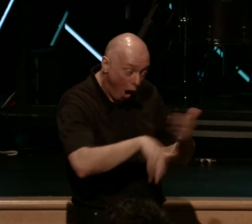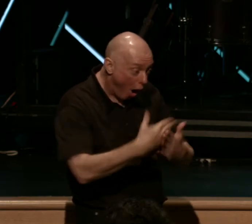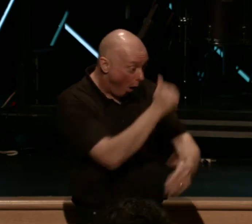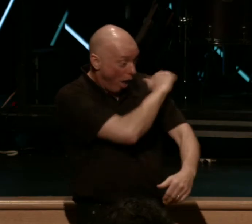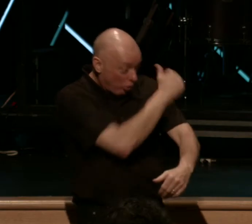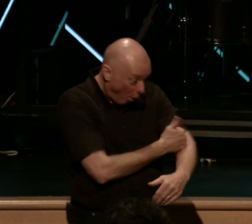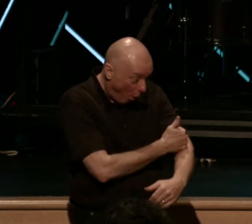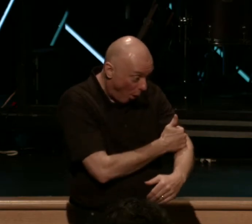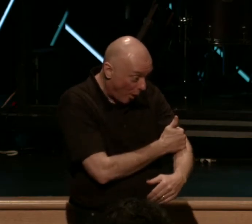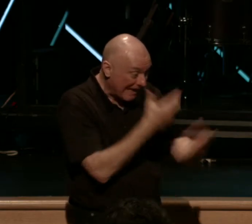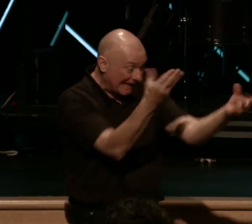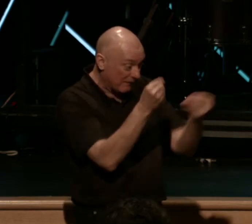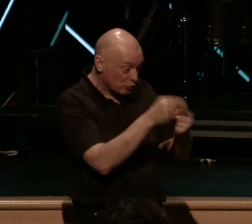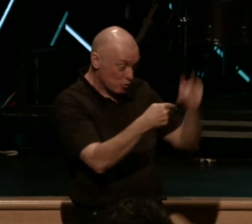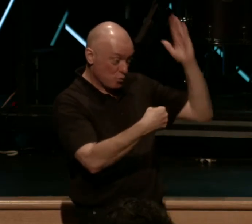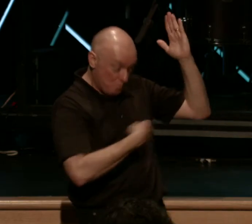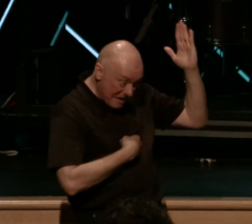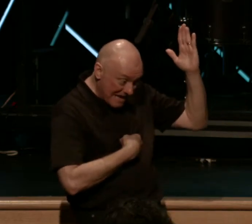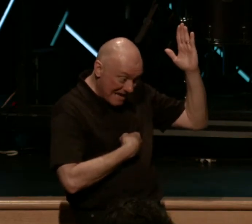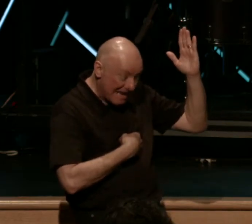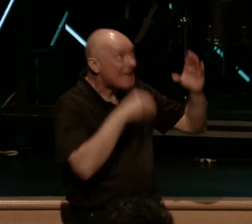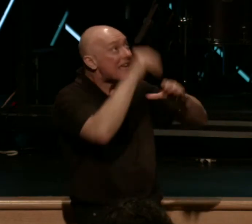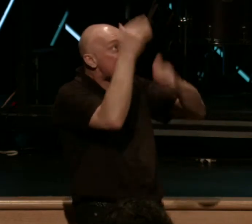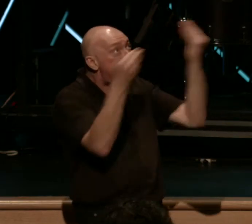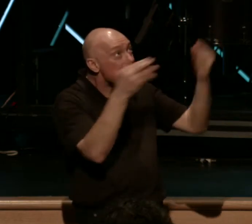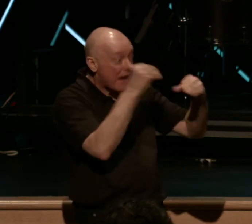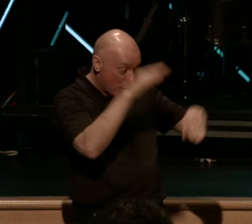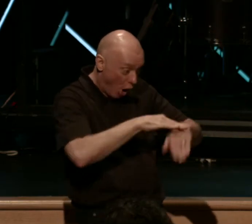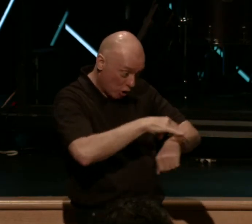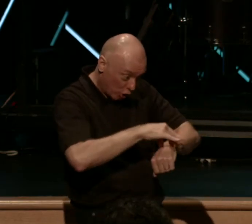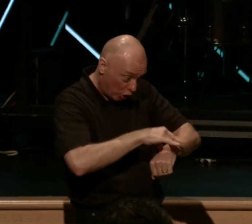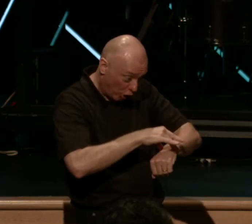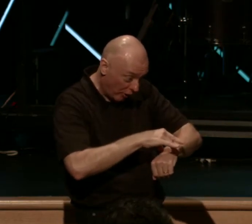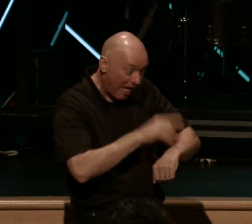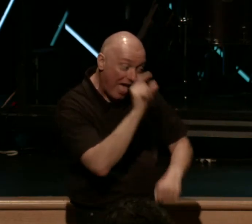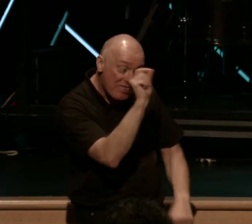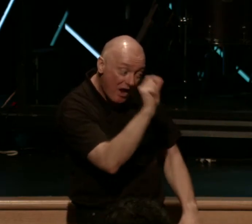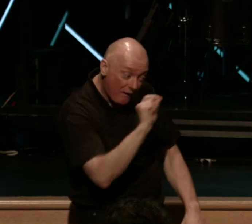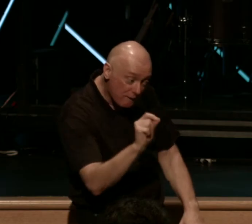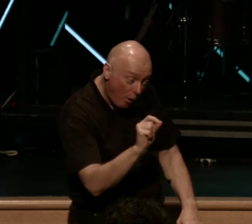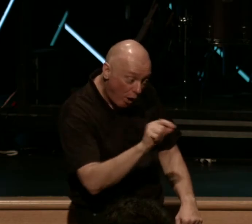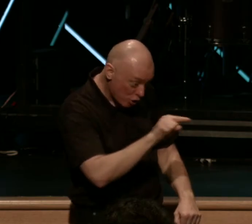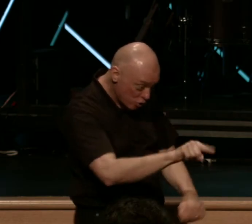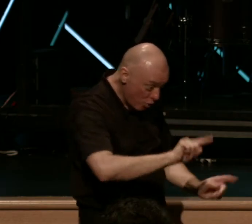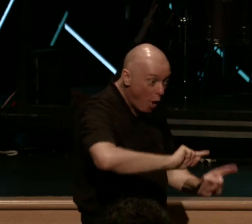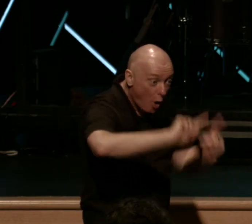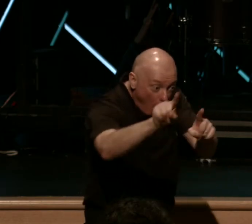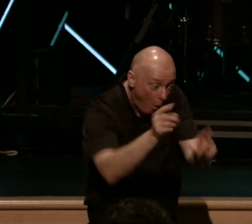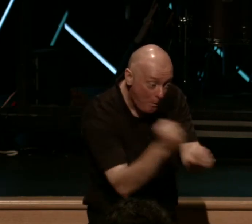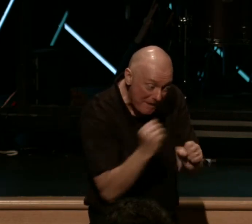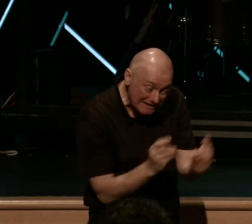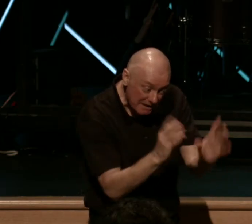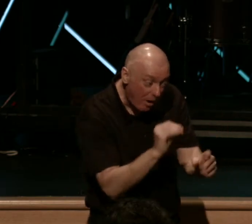has been given to me in heaven and on earth. Therefore, go make disciples of all nations,